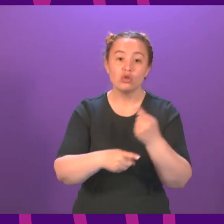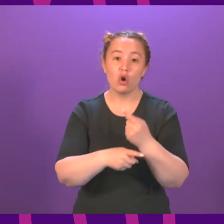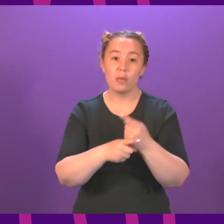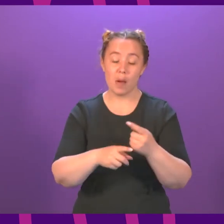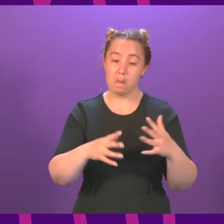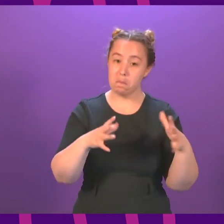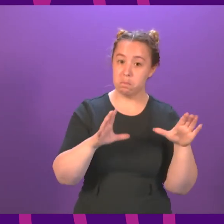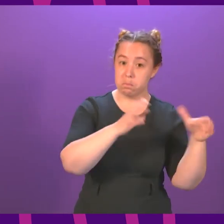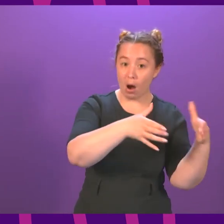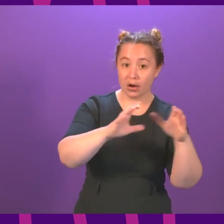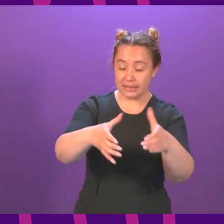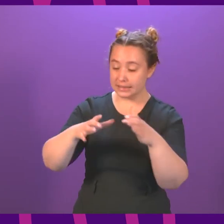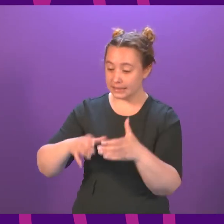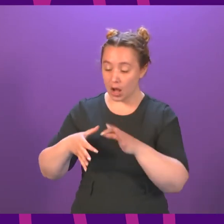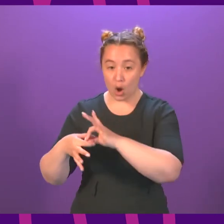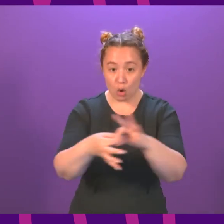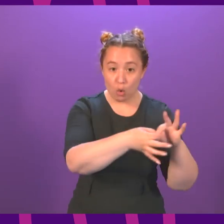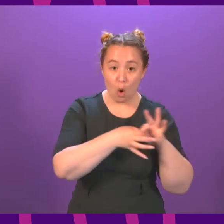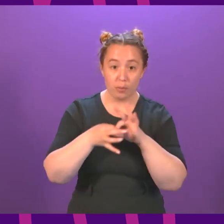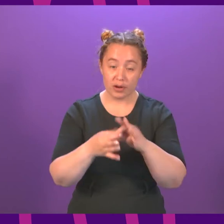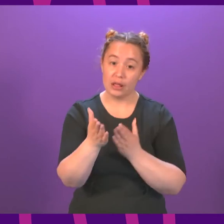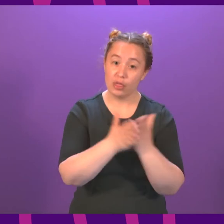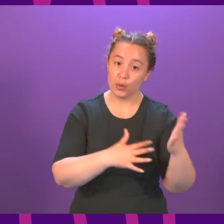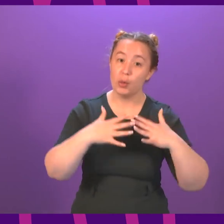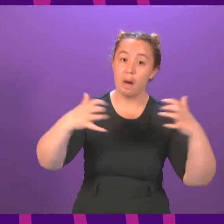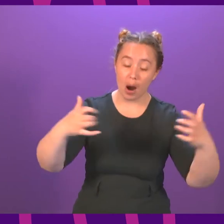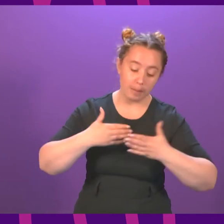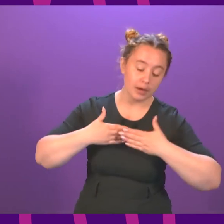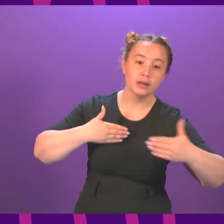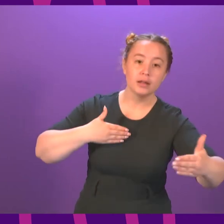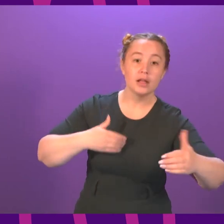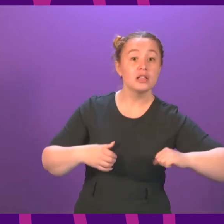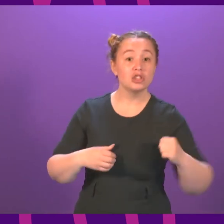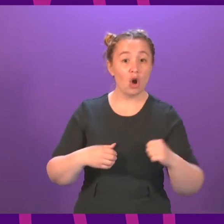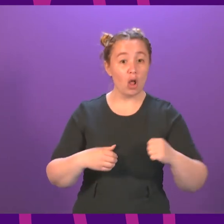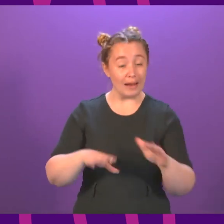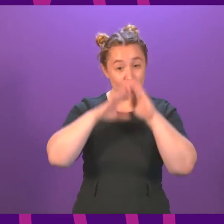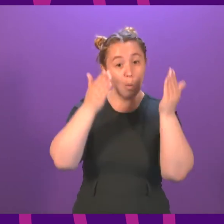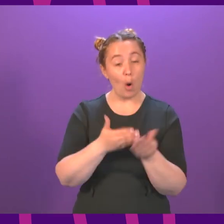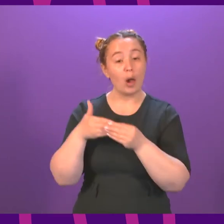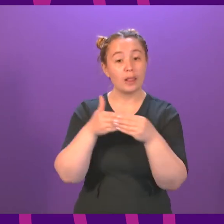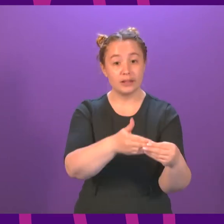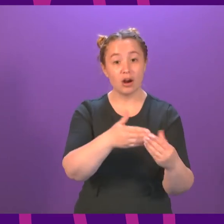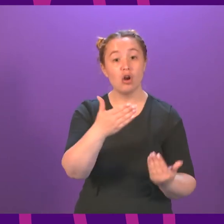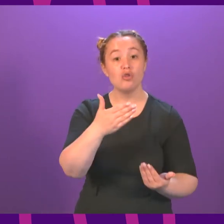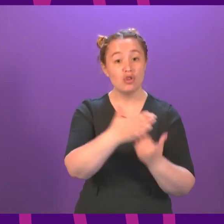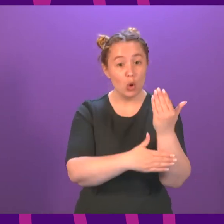our parties over the course of this Parliament. Scotland is a world leader in renewable energy, but there is much more we need to do,